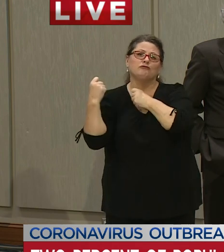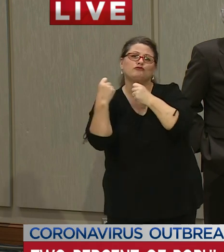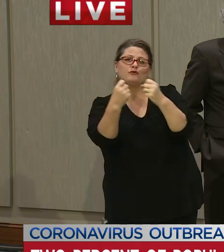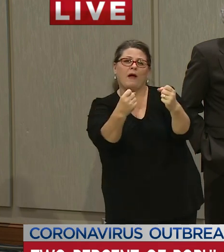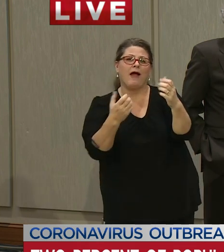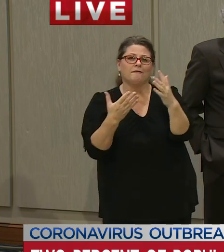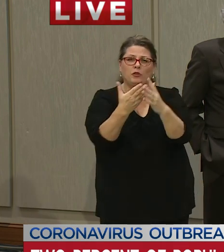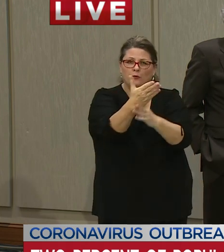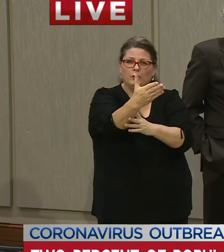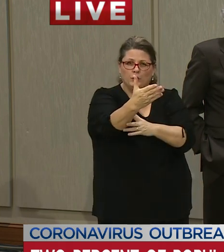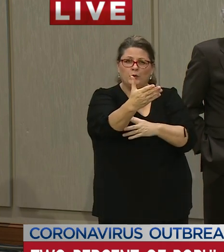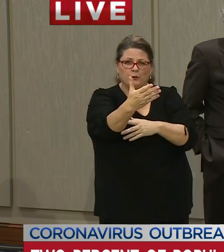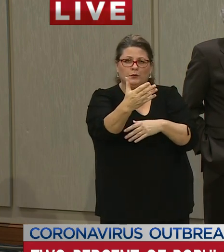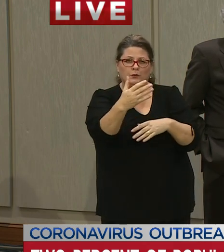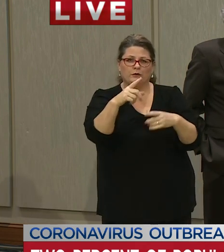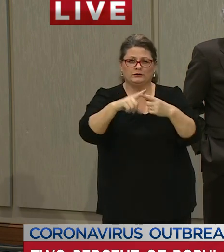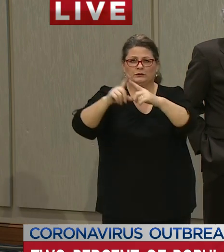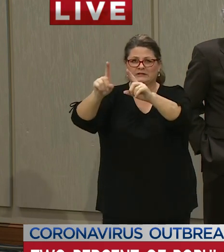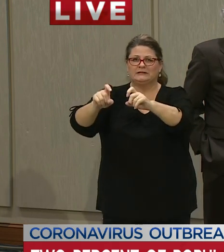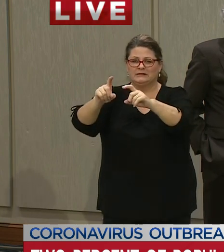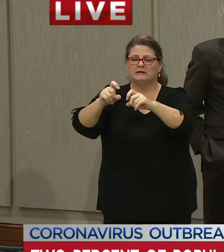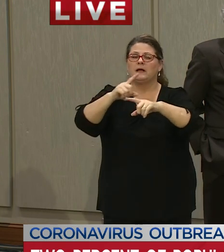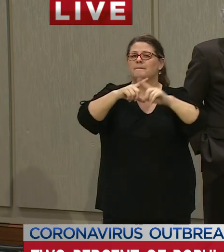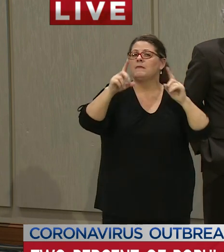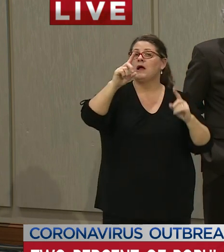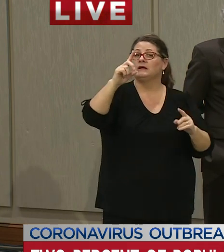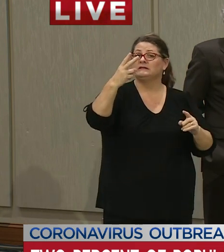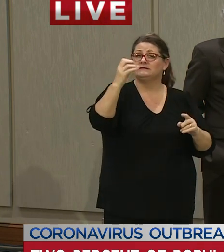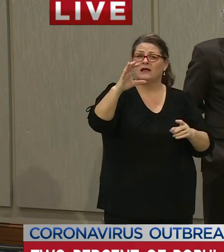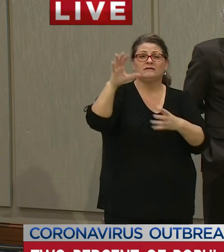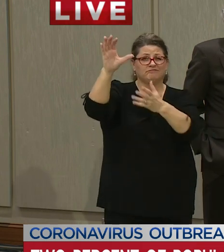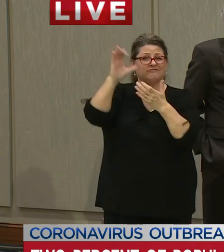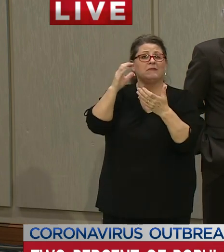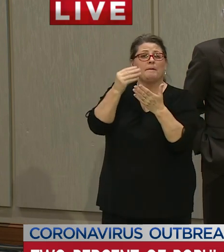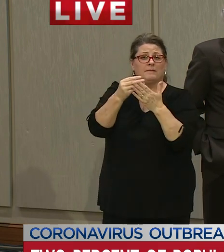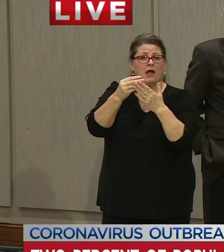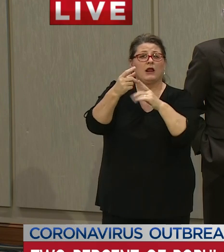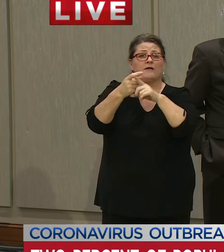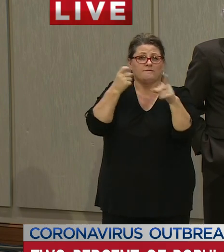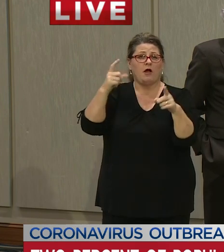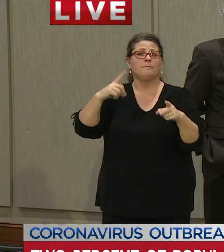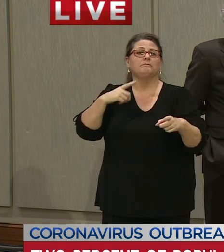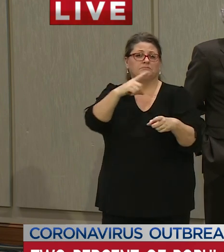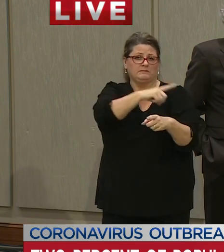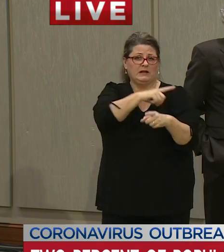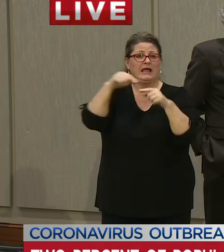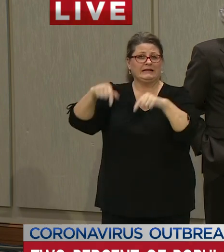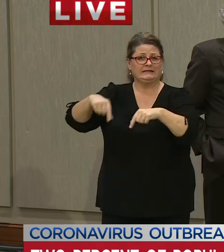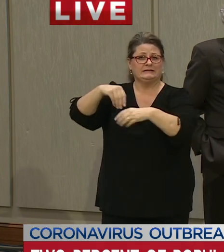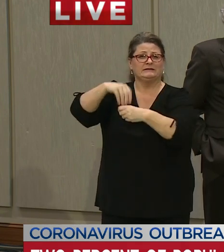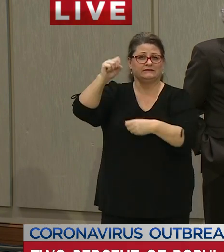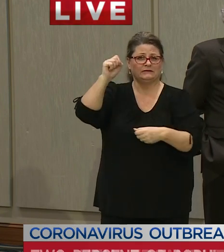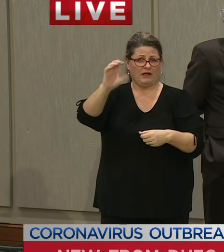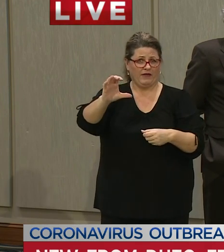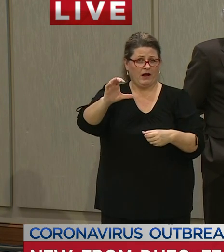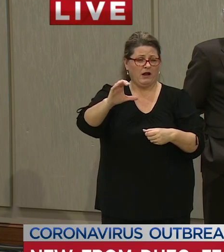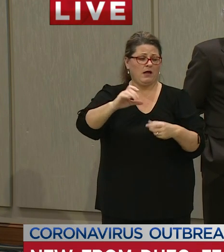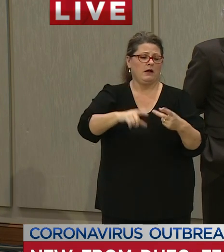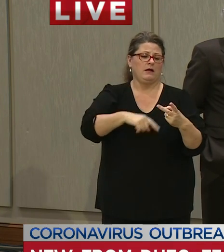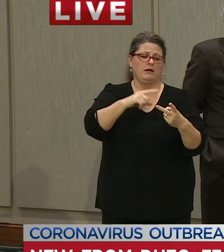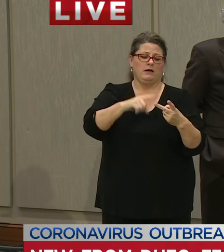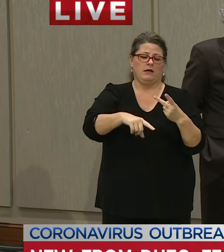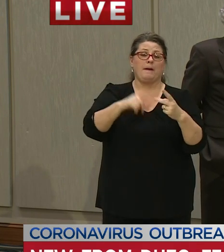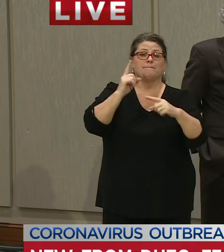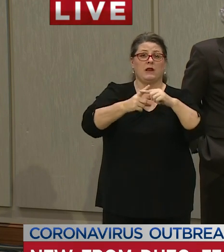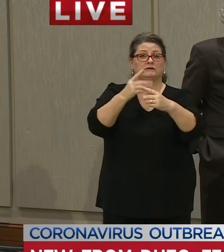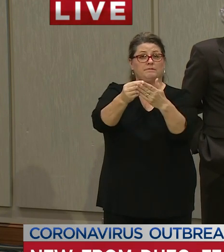facility and DHEC has received funding through the general assembly here in south carolina and also funding